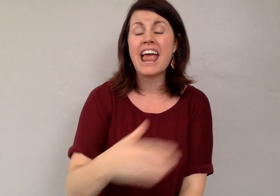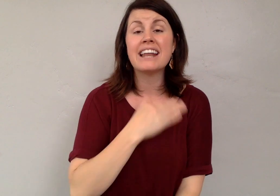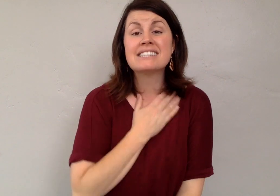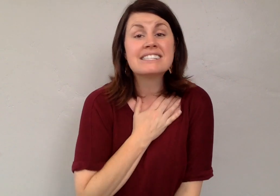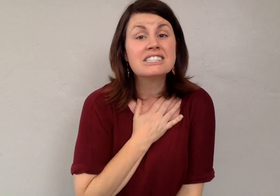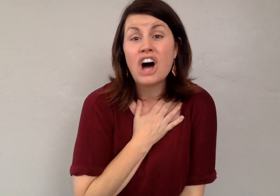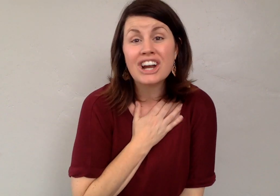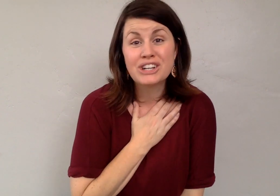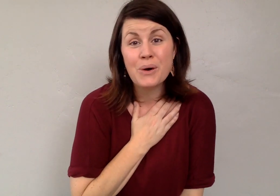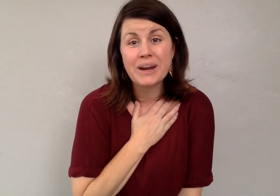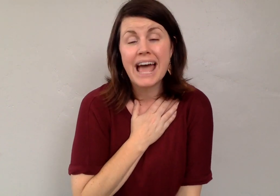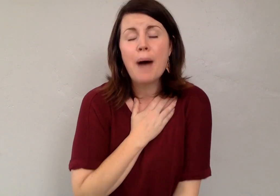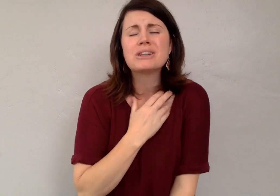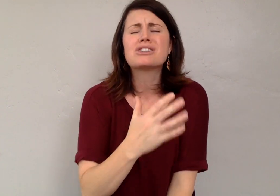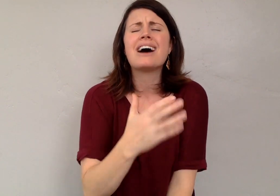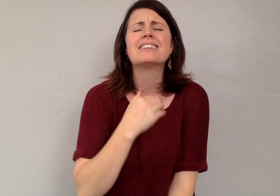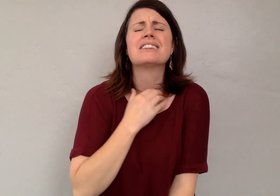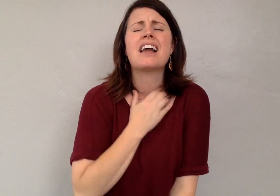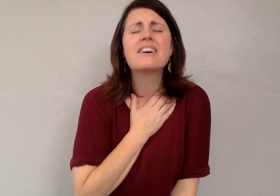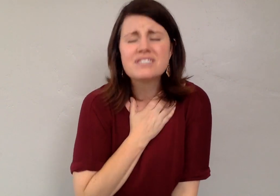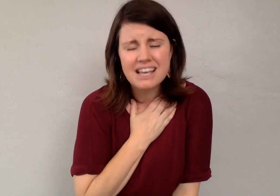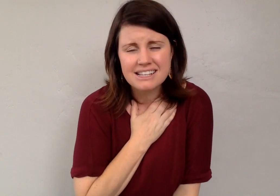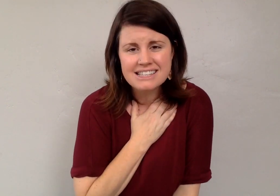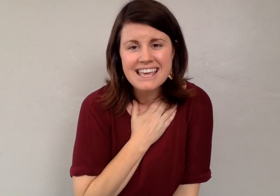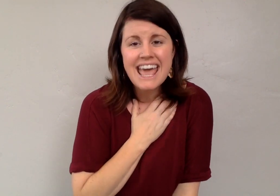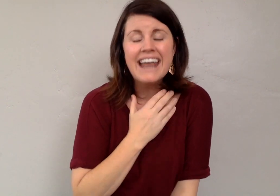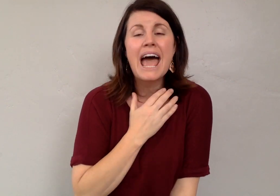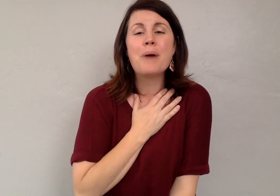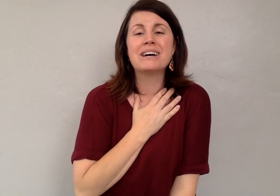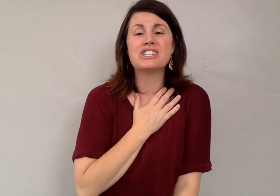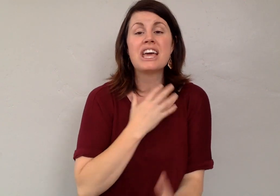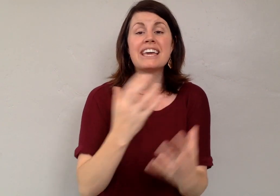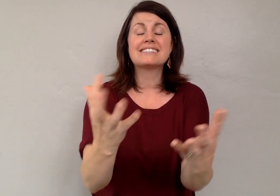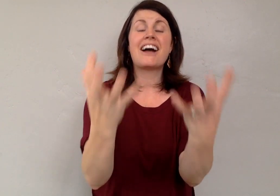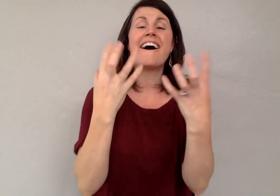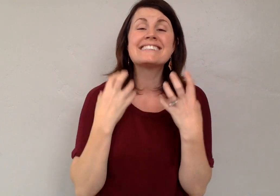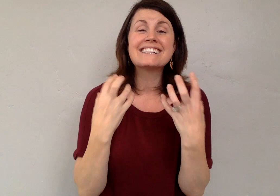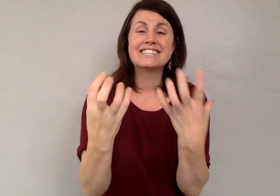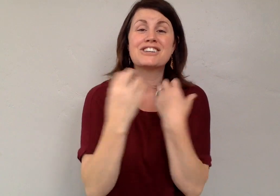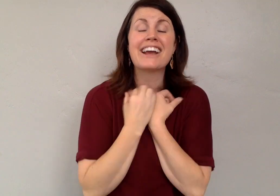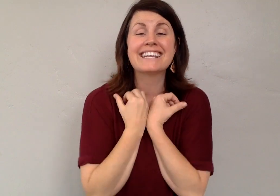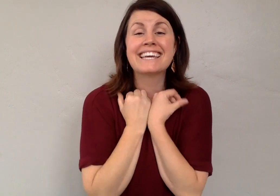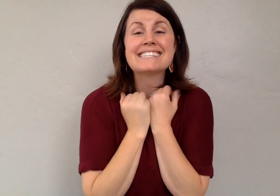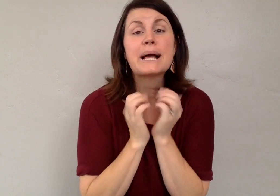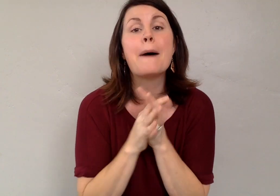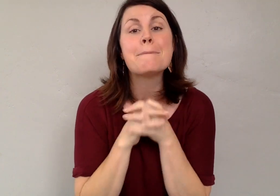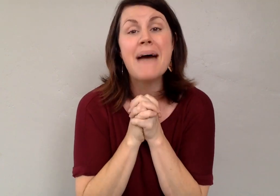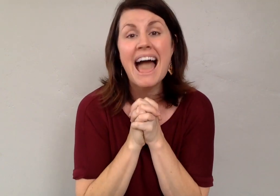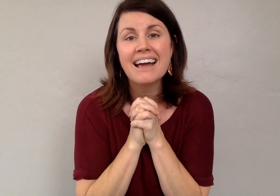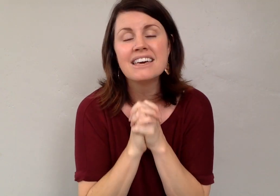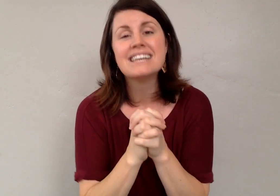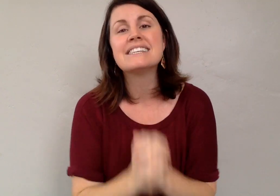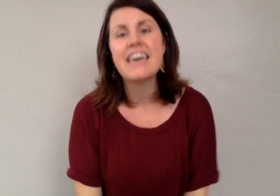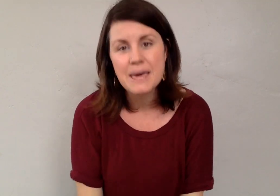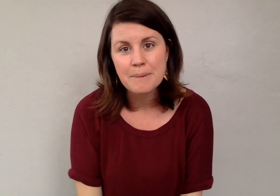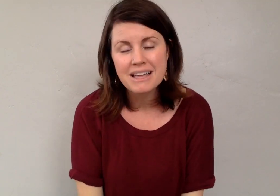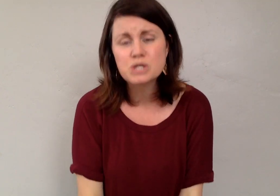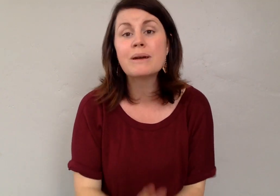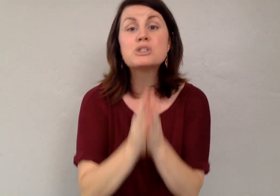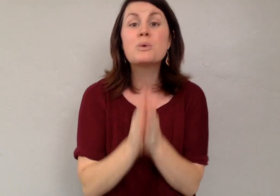And it's still ongoing, how much God loves us and how much He is constantly trying to get us to come back to Him. And so I'm so